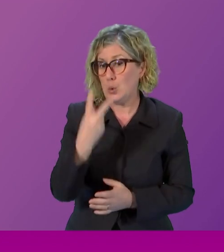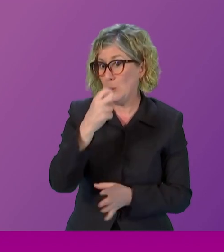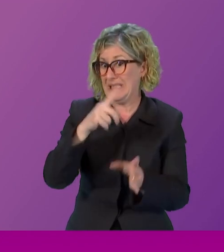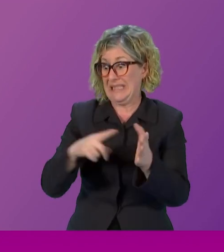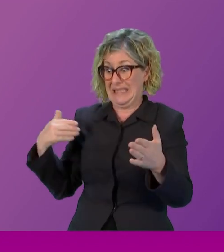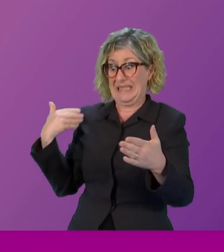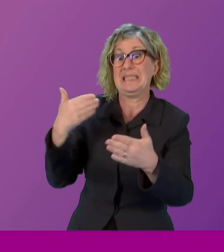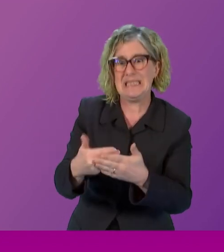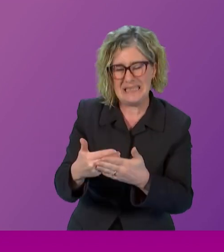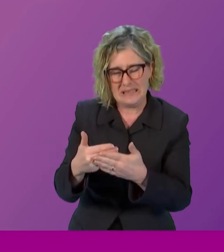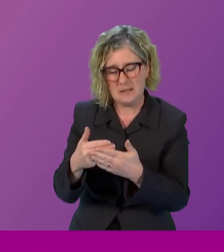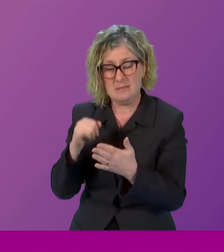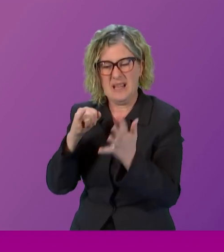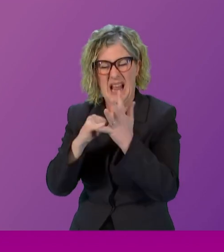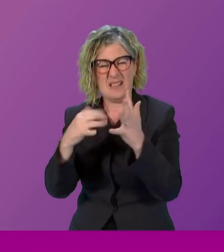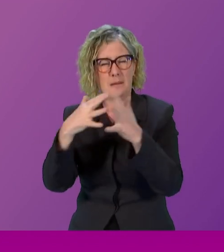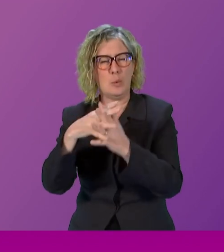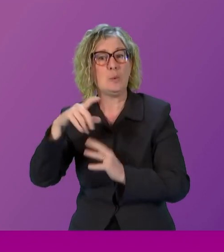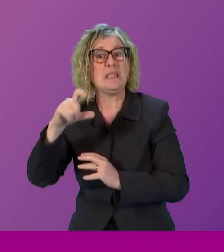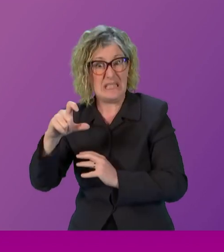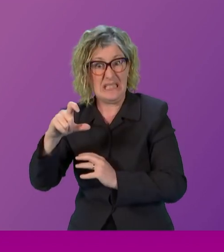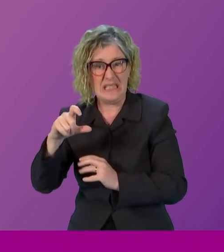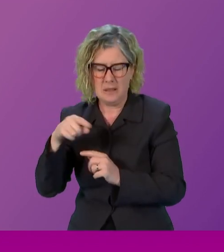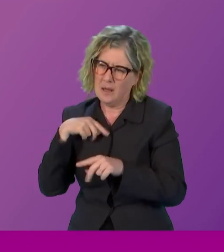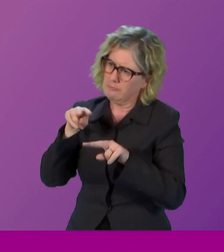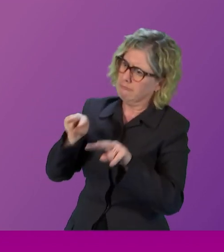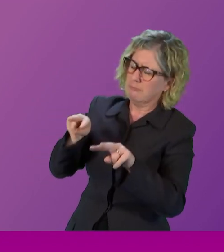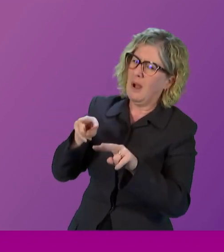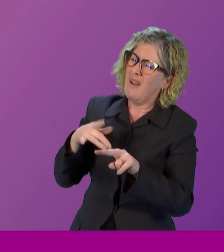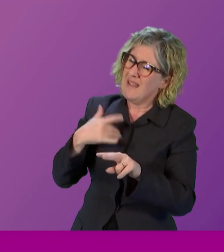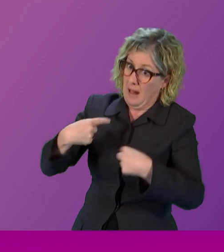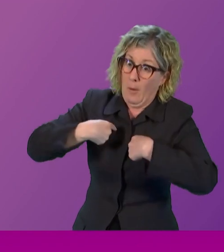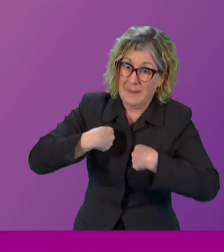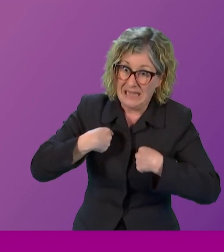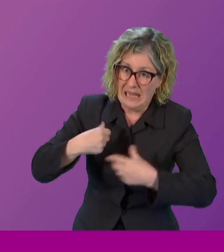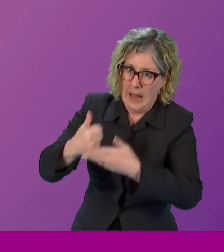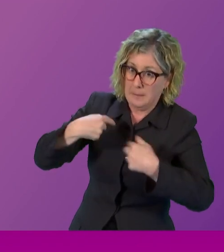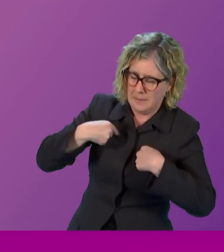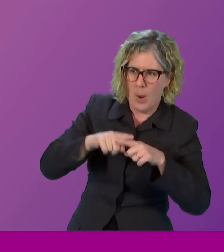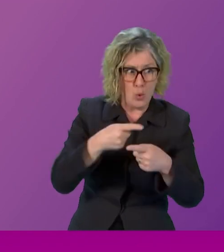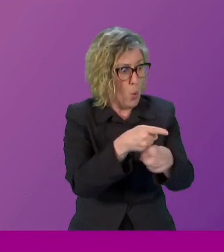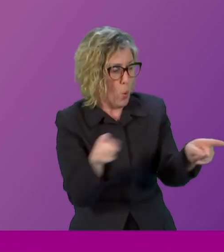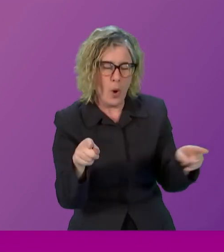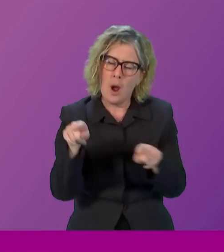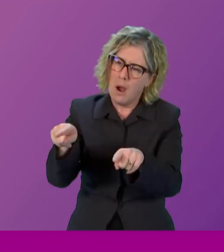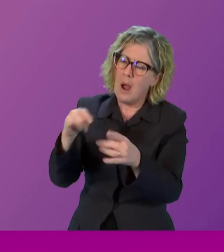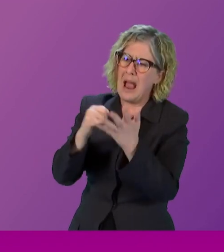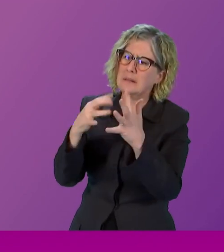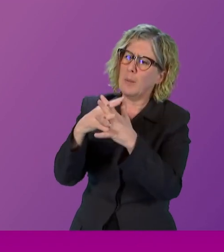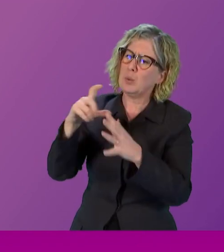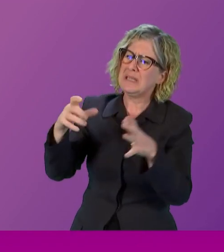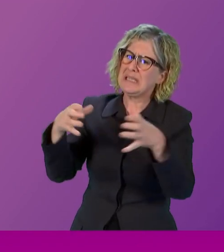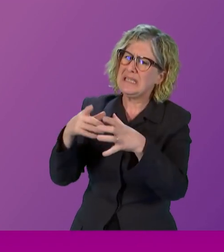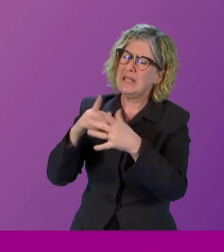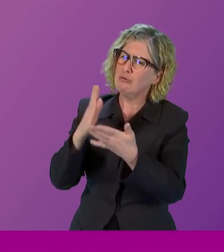me, and I am sure for so many of us here, it has provided a vision of a better future. It's been a